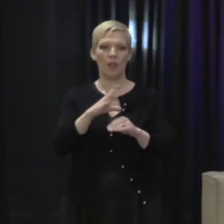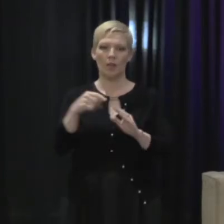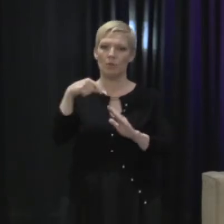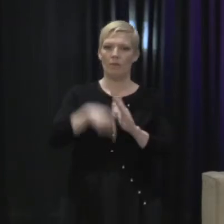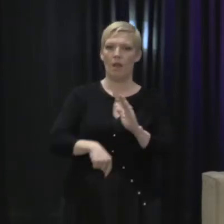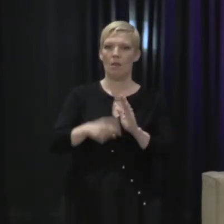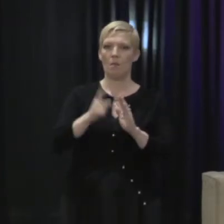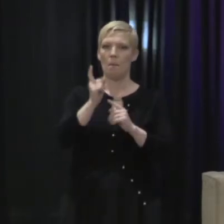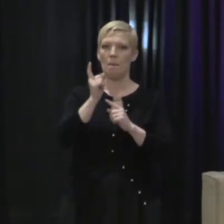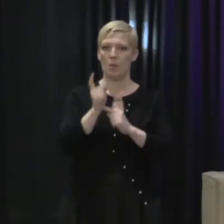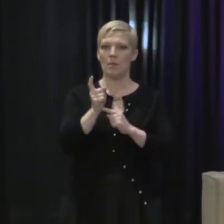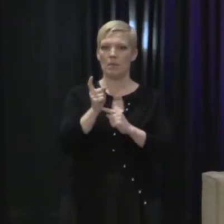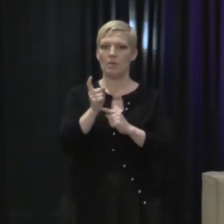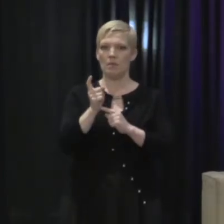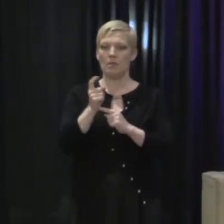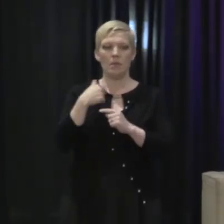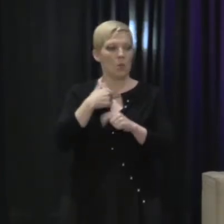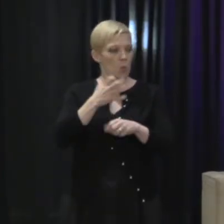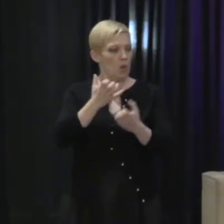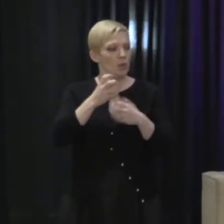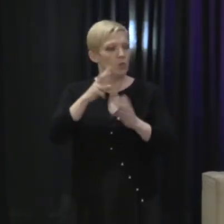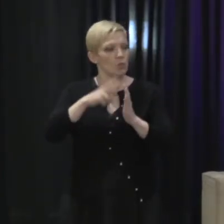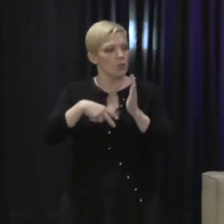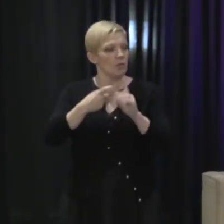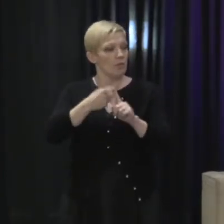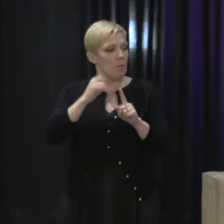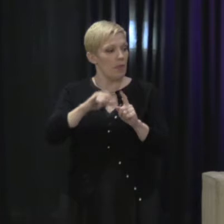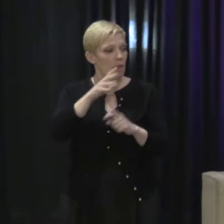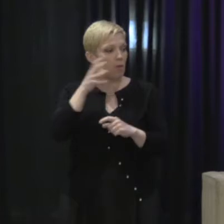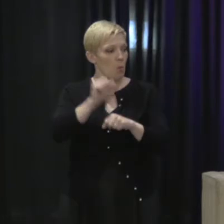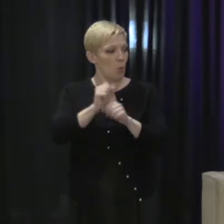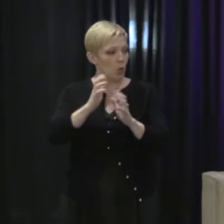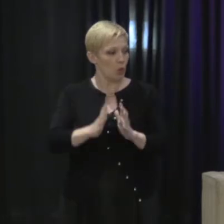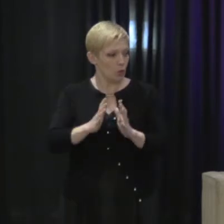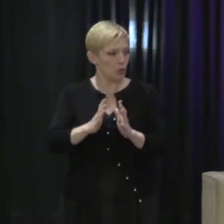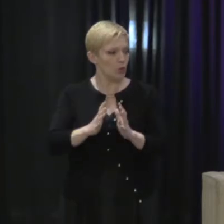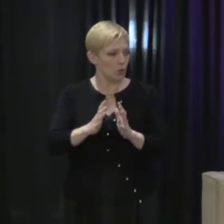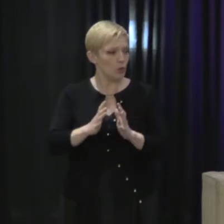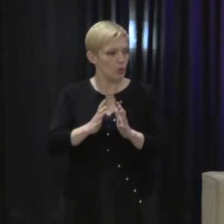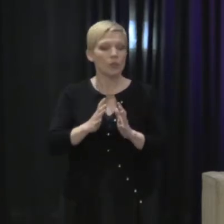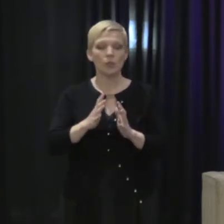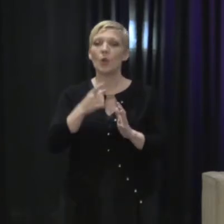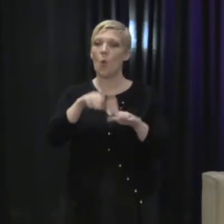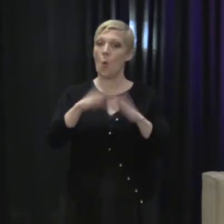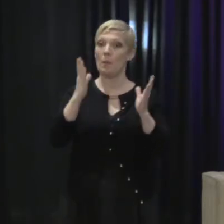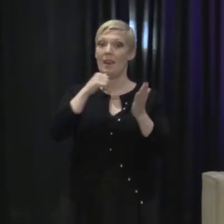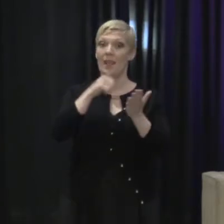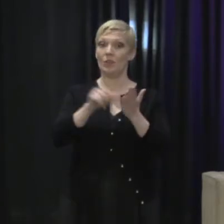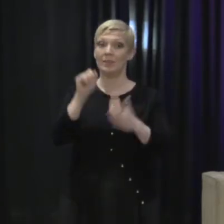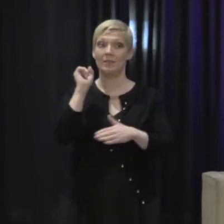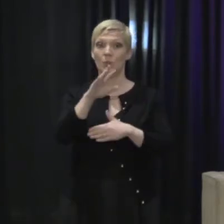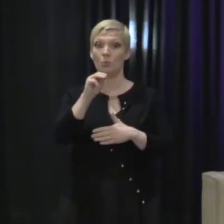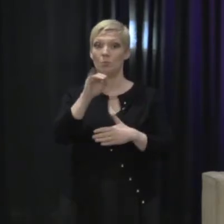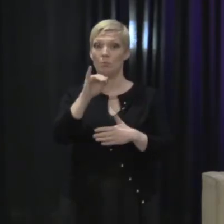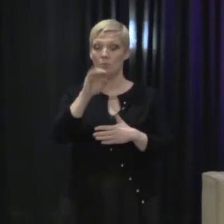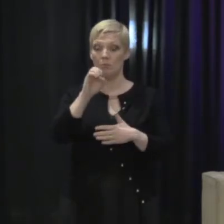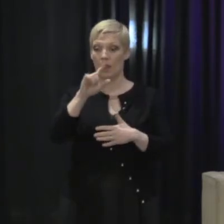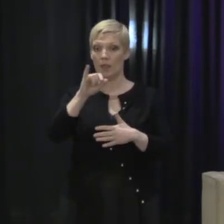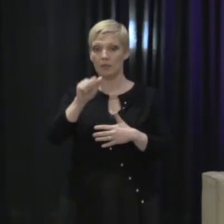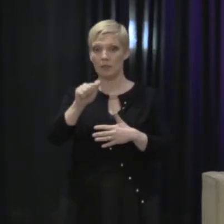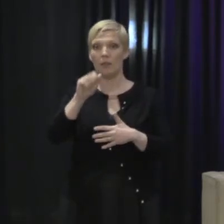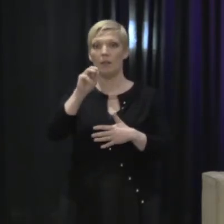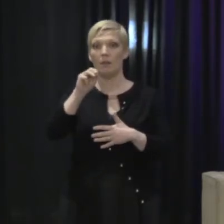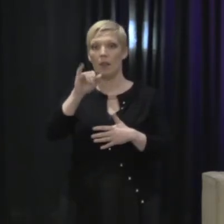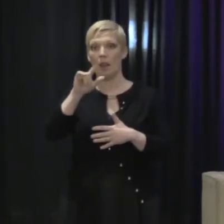I just want to read from the farm workers from this open letter that they sent to Alyssa Milano and Ashley Judd and these Hollywood